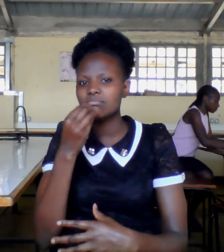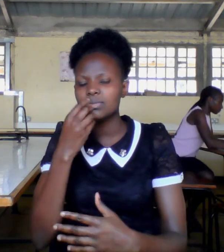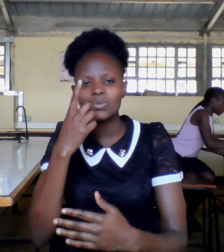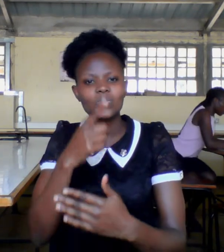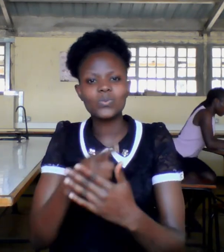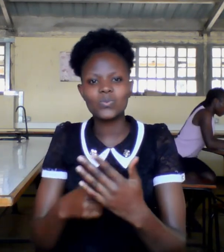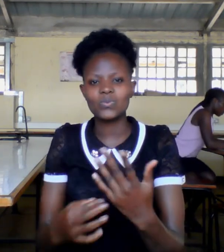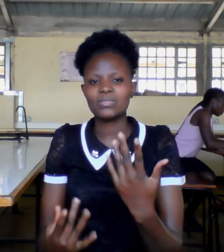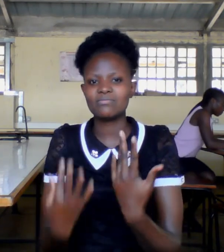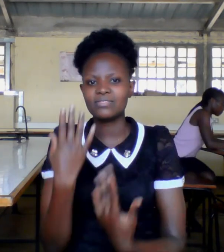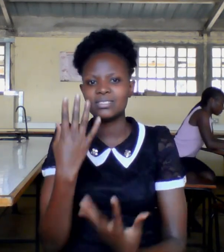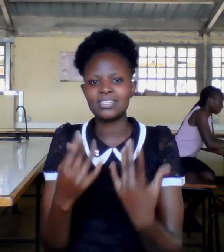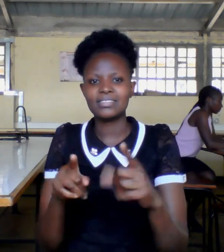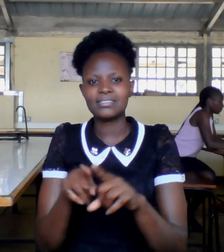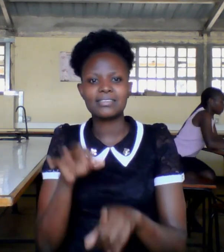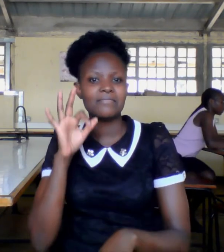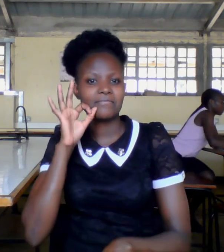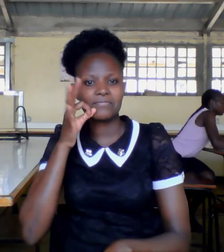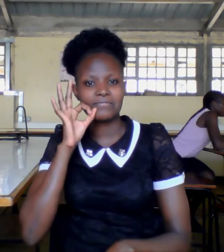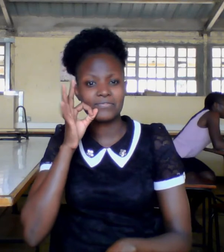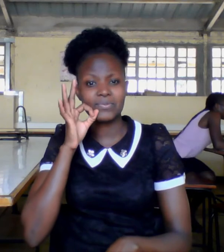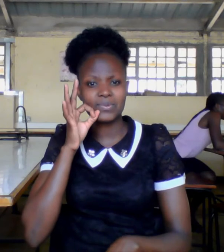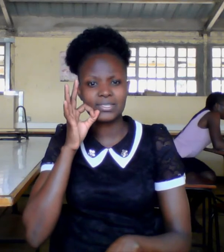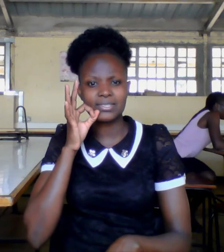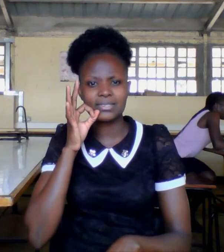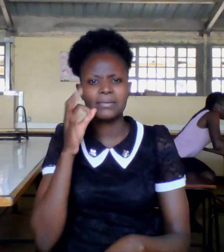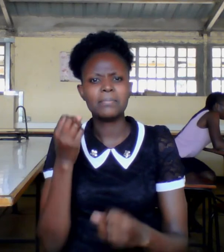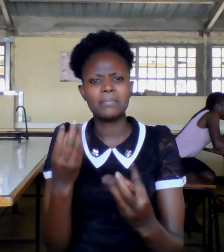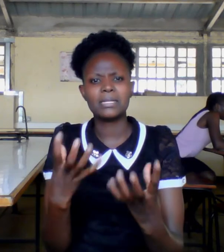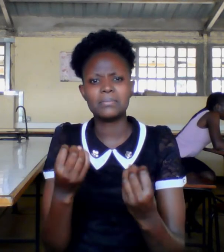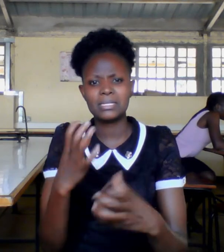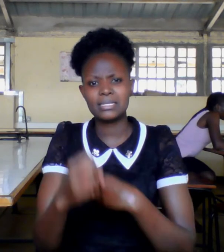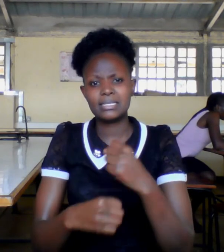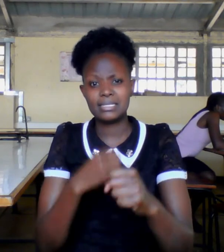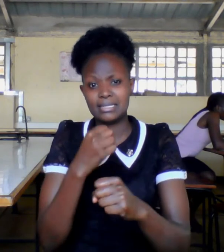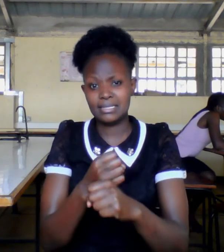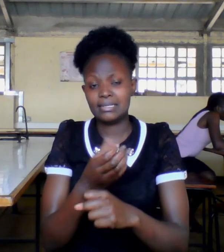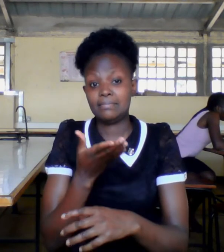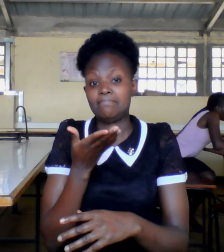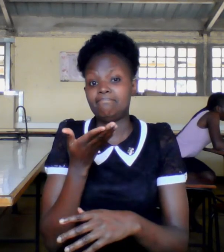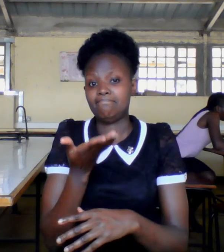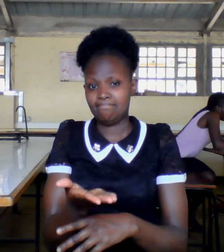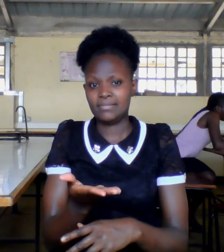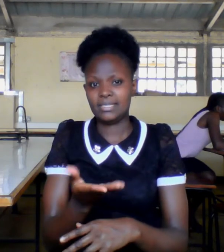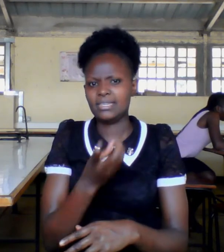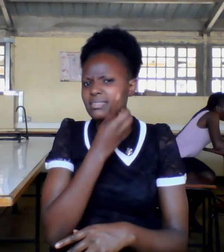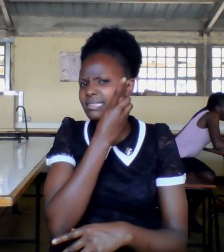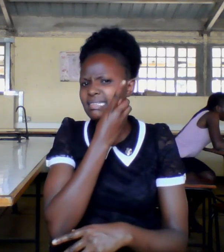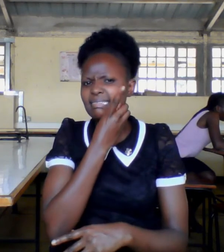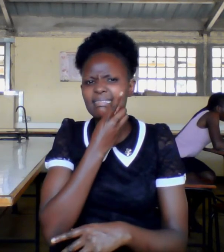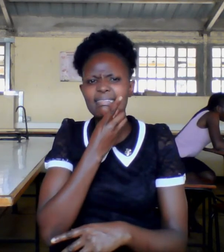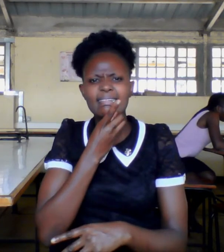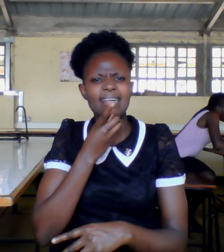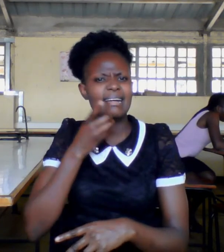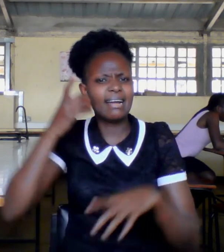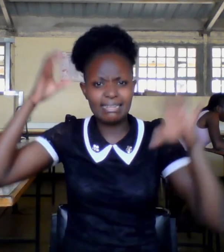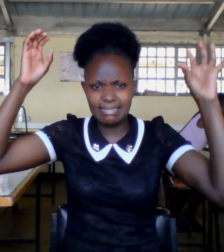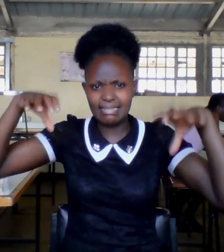After so many years, there was no rain. The earth became dry. The and crops dried up.